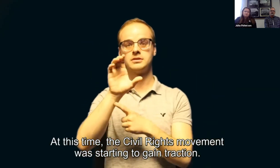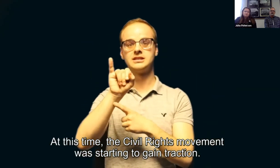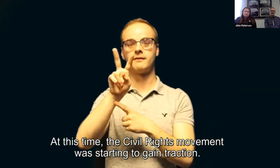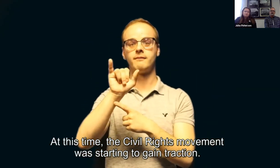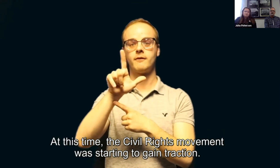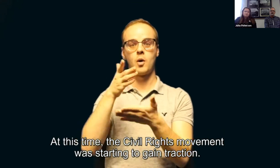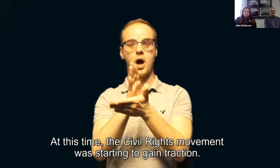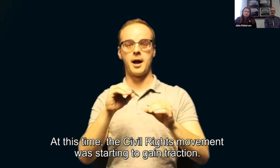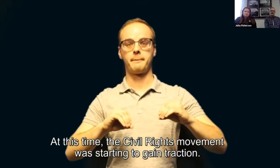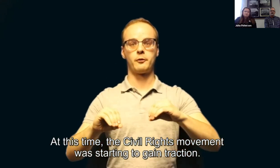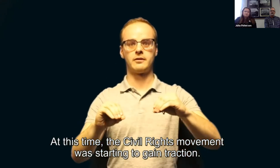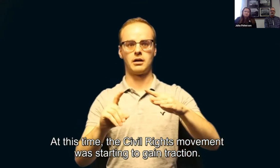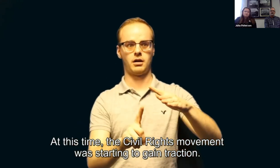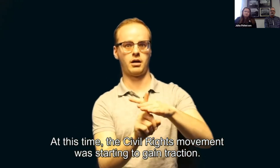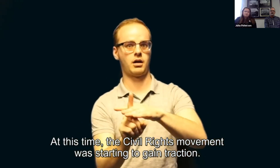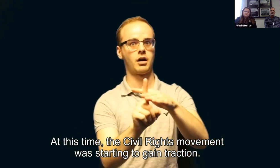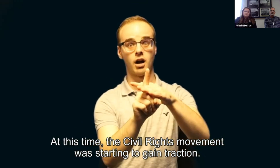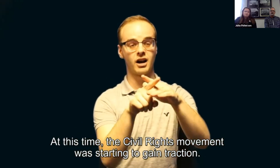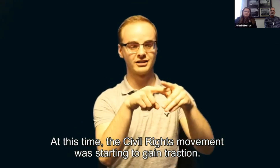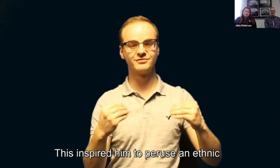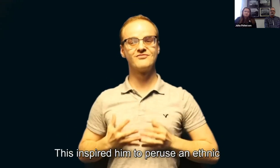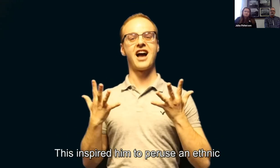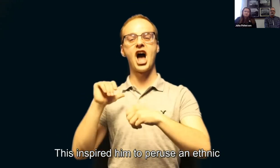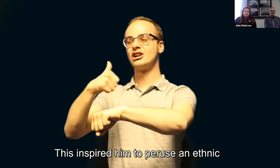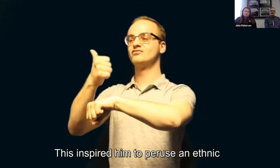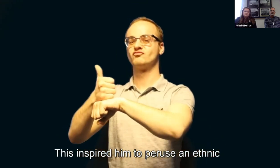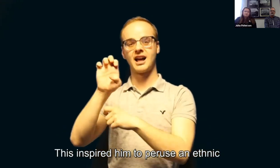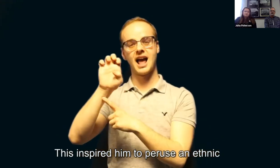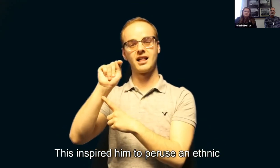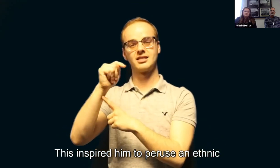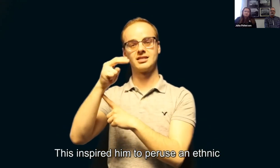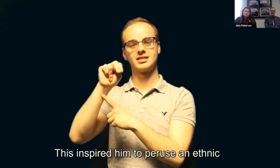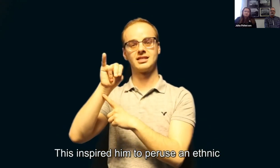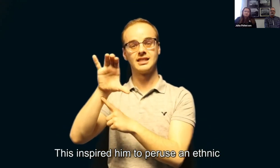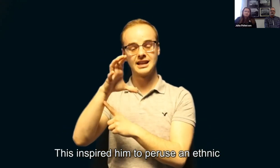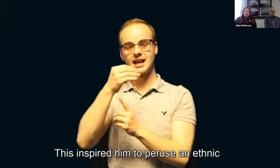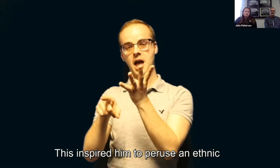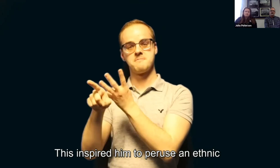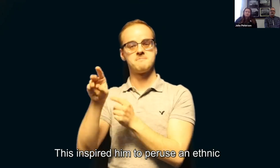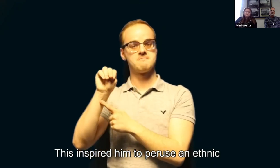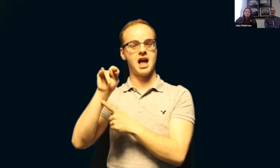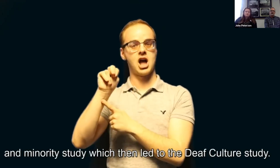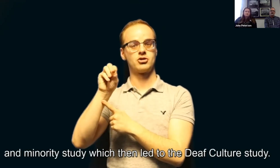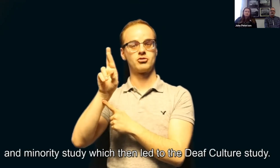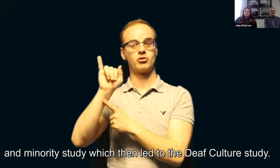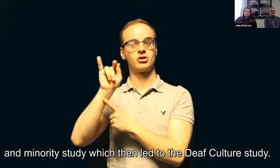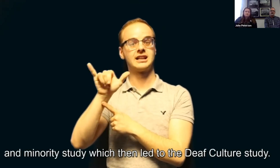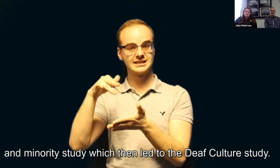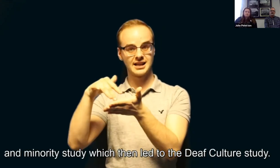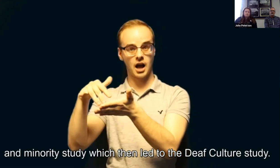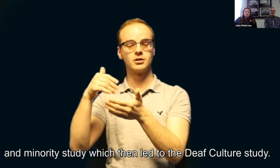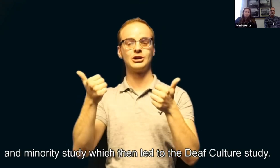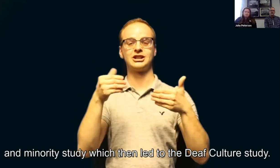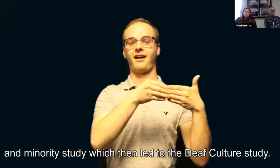At this time, the Civil Rights Movement was starting to gain traction, and this inspired him to pursue an ethnic and minority